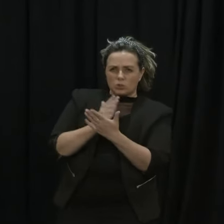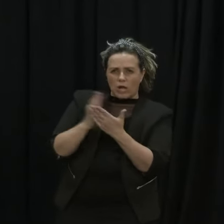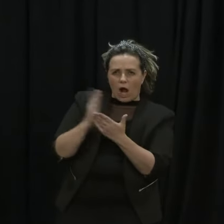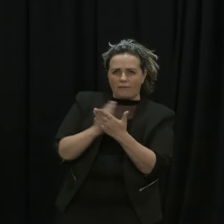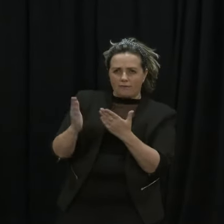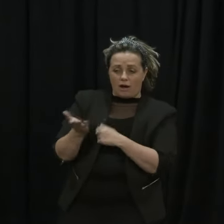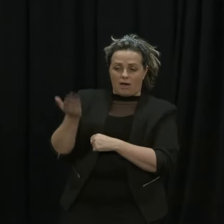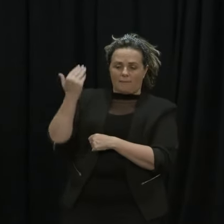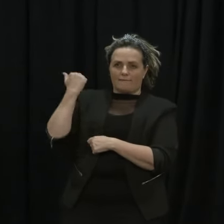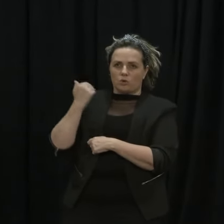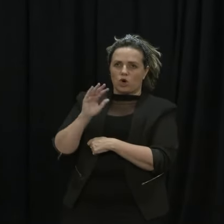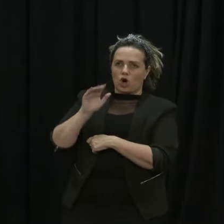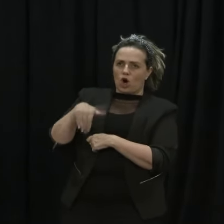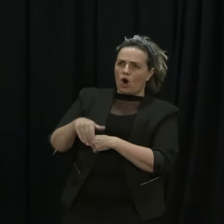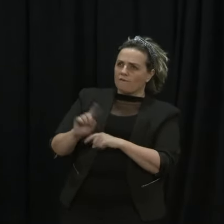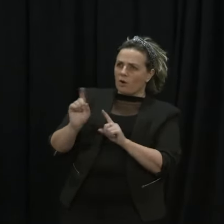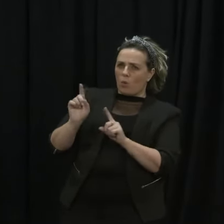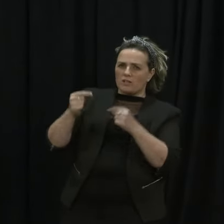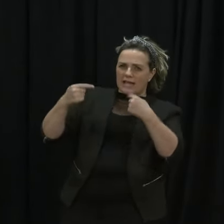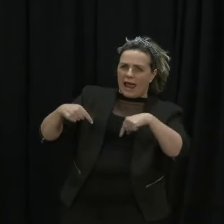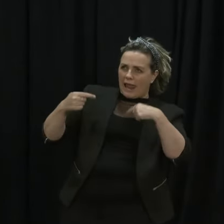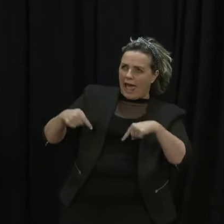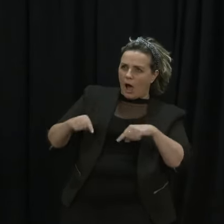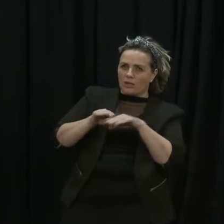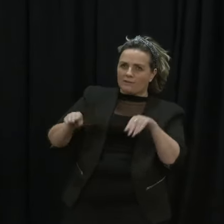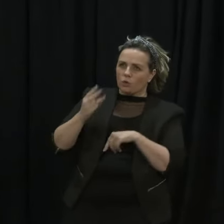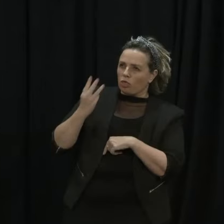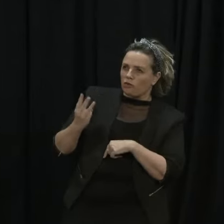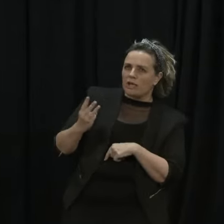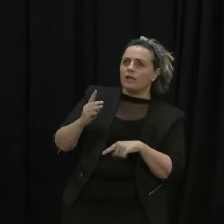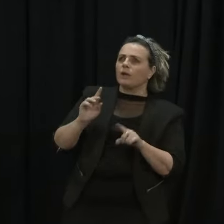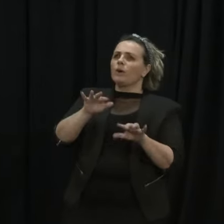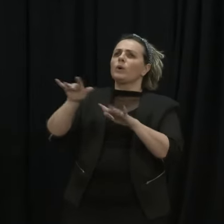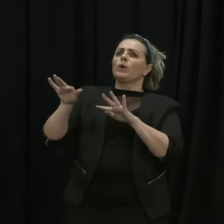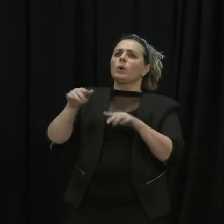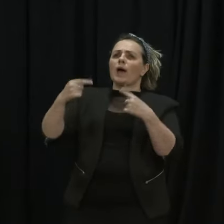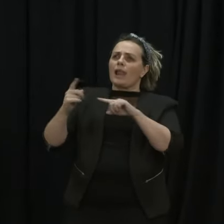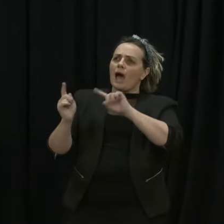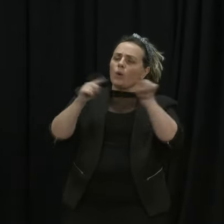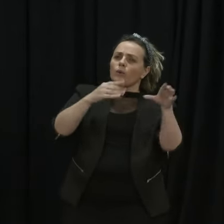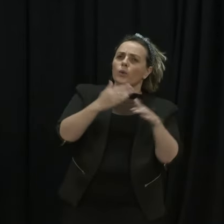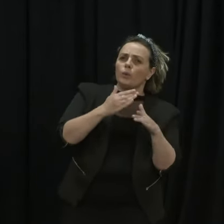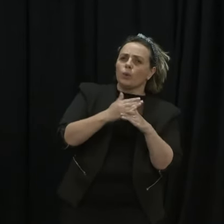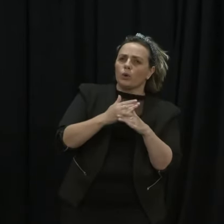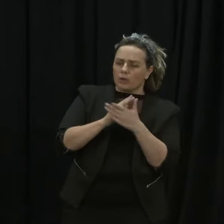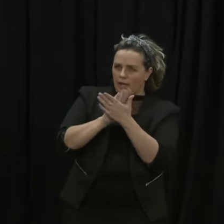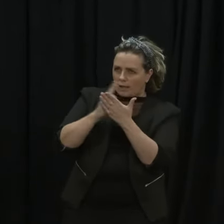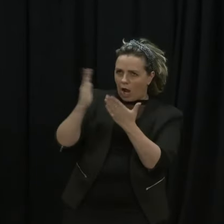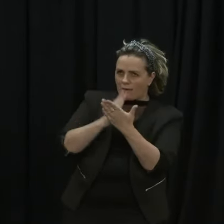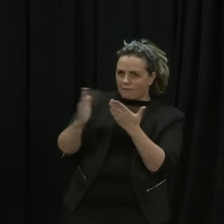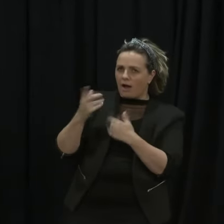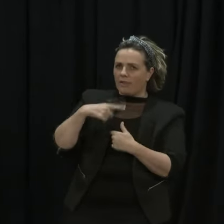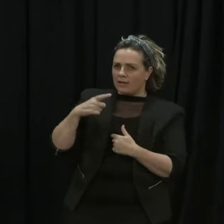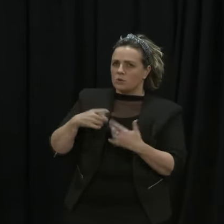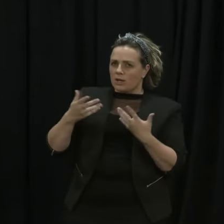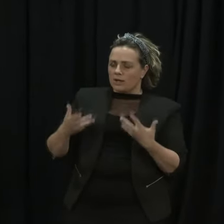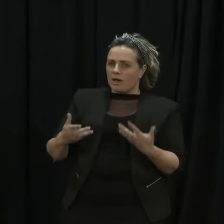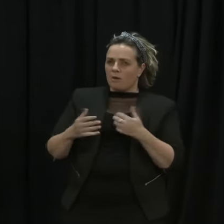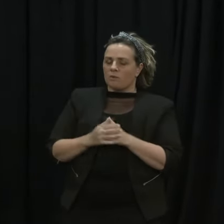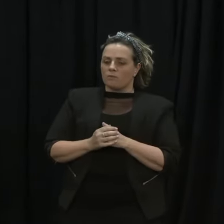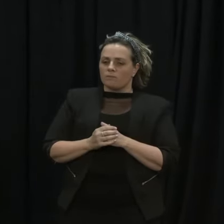is permitted under Alert Level 3. And early on in